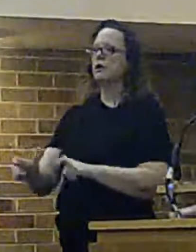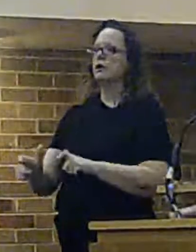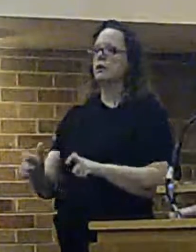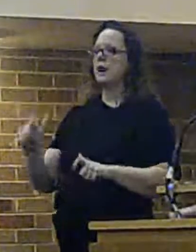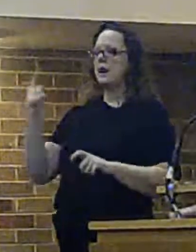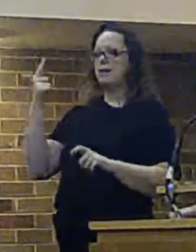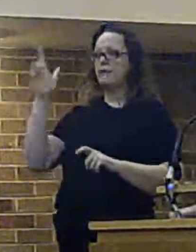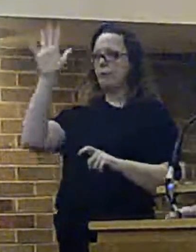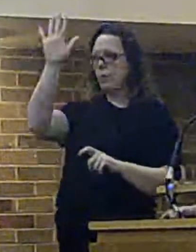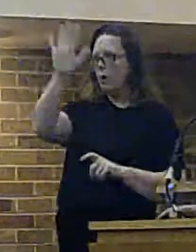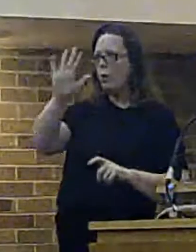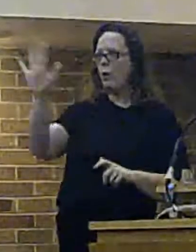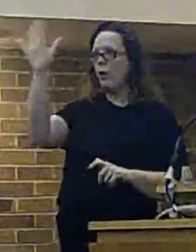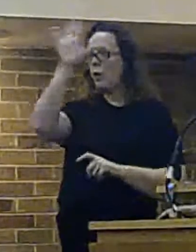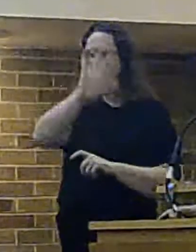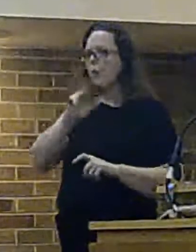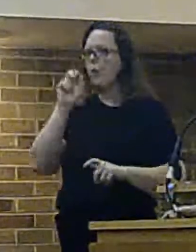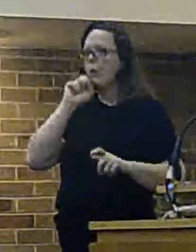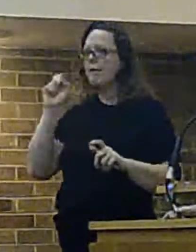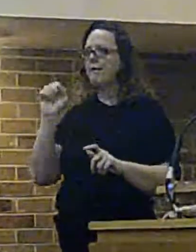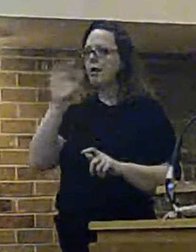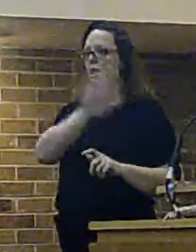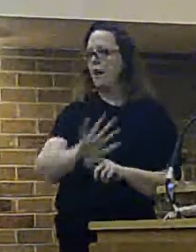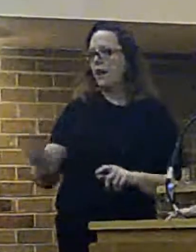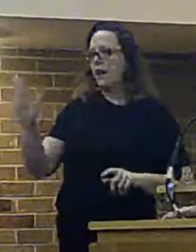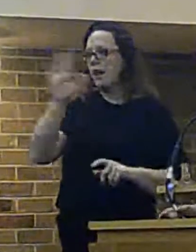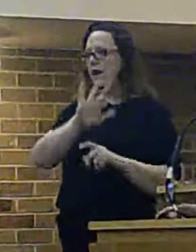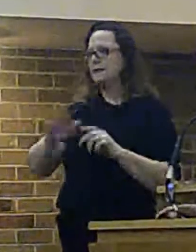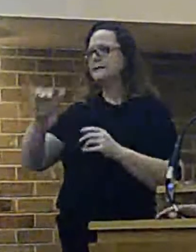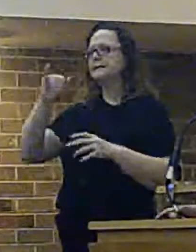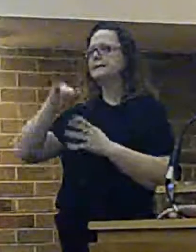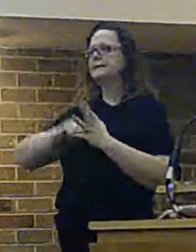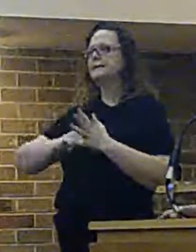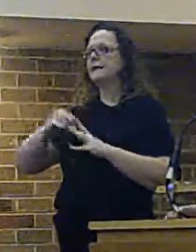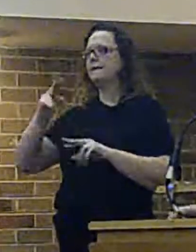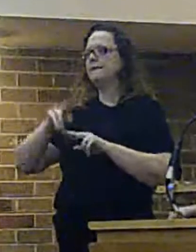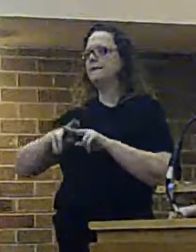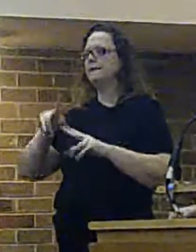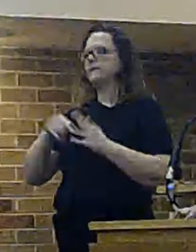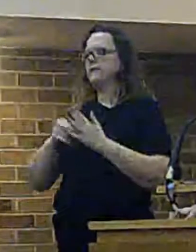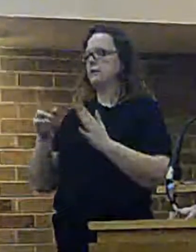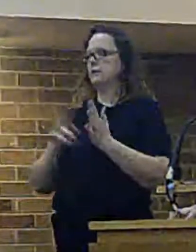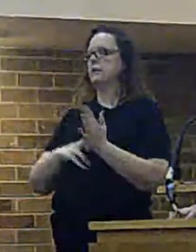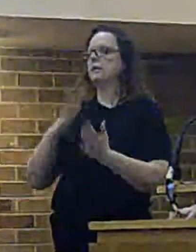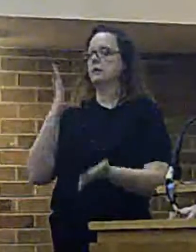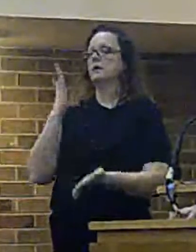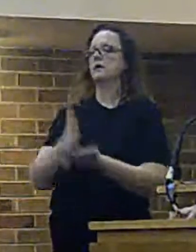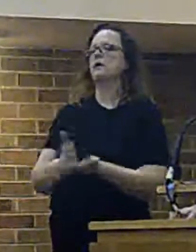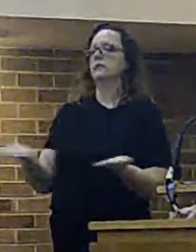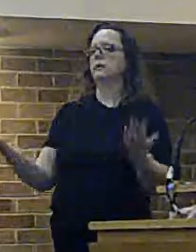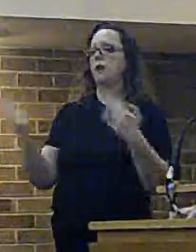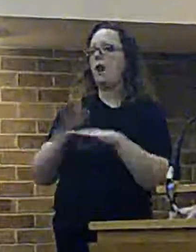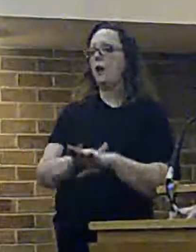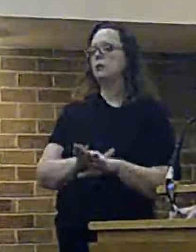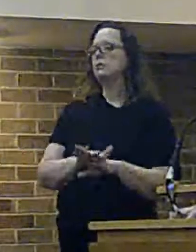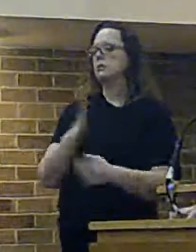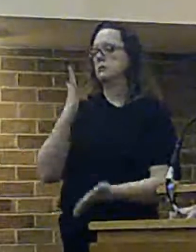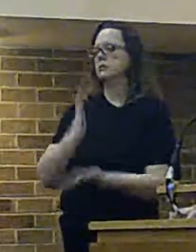Liverpool where the landsat and I'm afraid are inevitable. Because we don't have anywhere left to go from here on in.